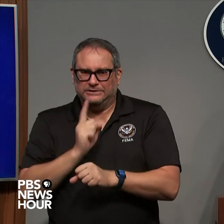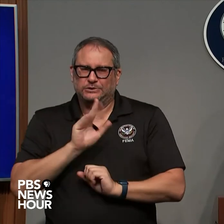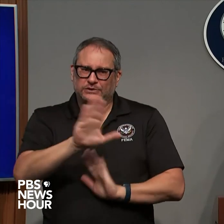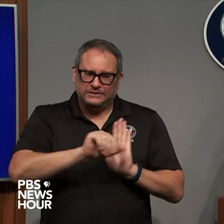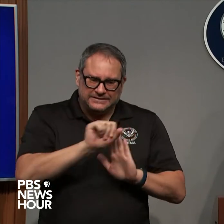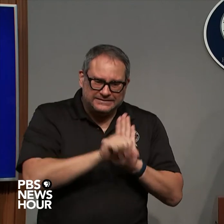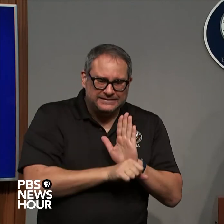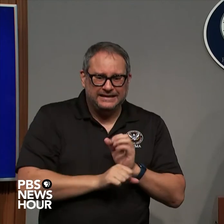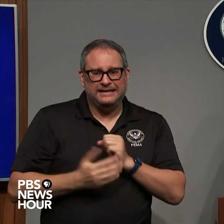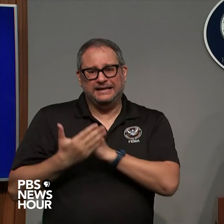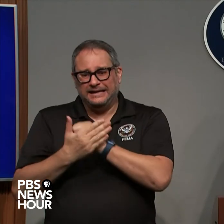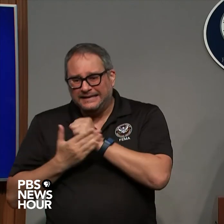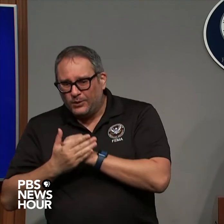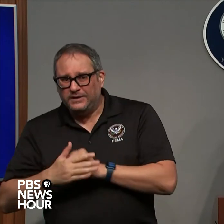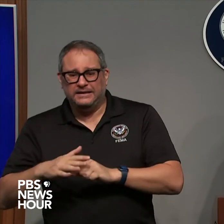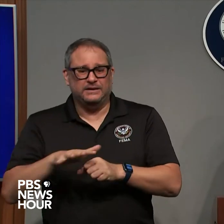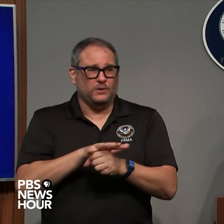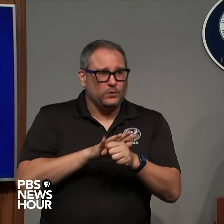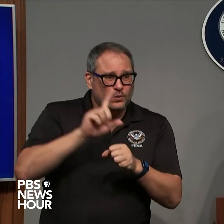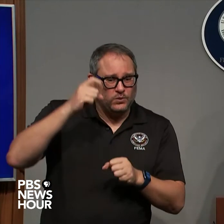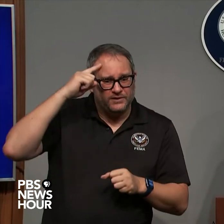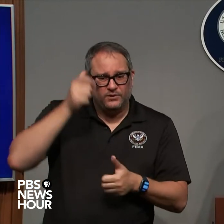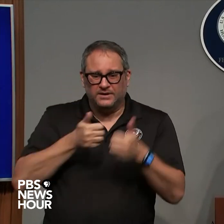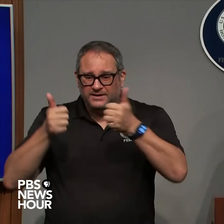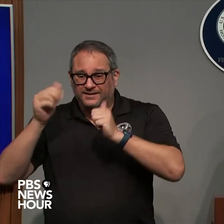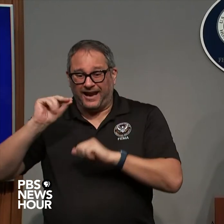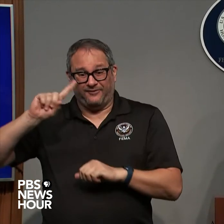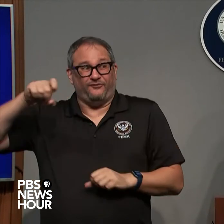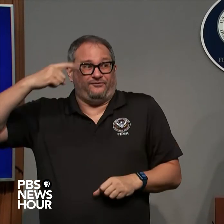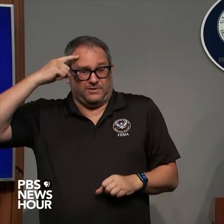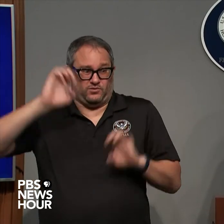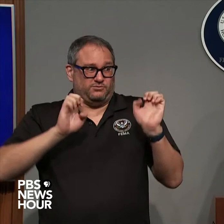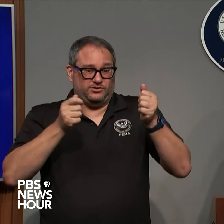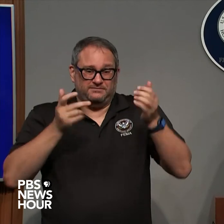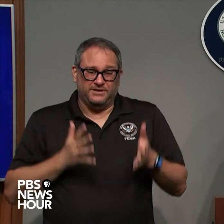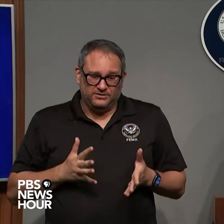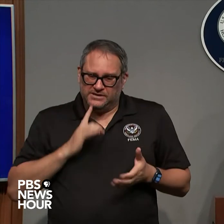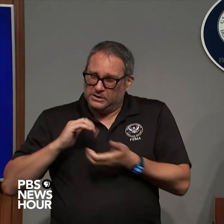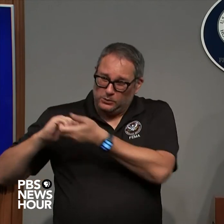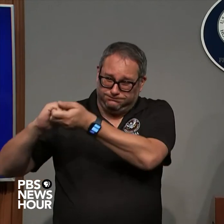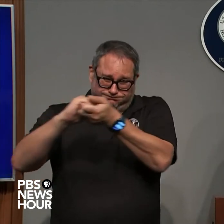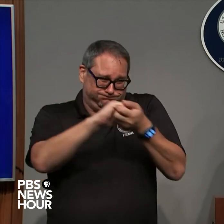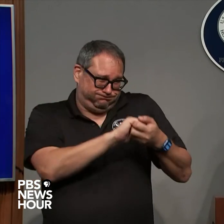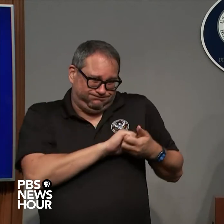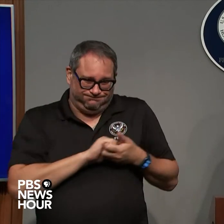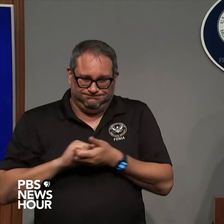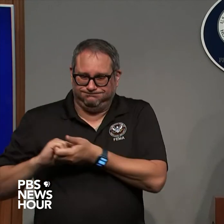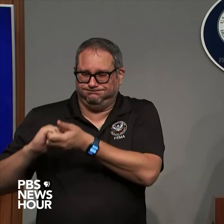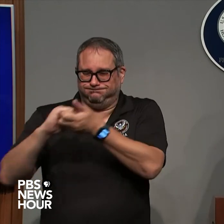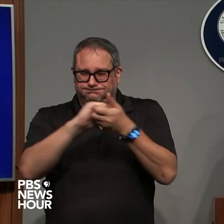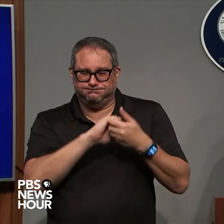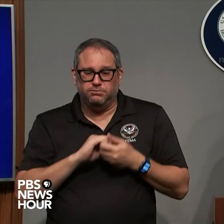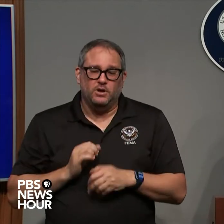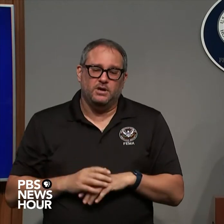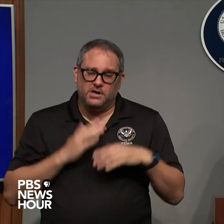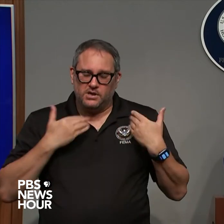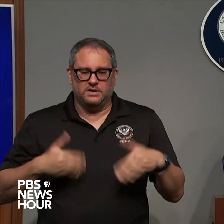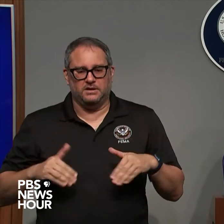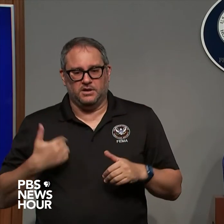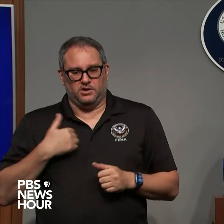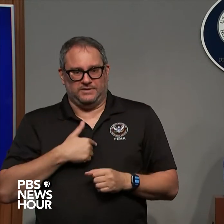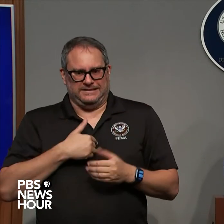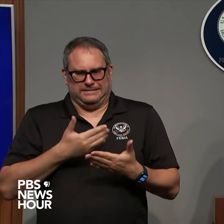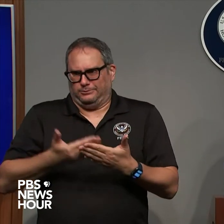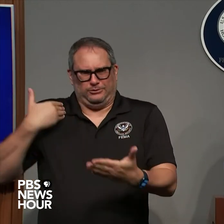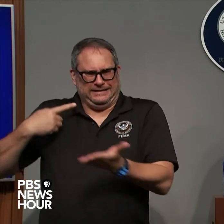the local and also the federal level all the emergency managers so there's been coordination briefings behind the scenes talking about this storm for the